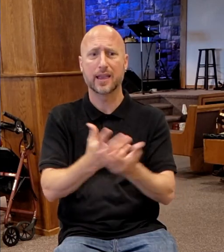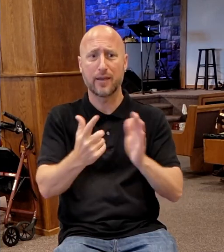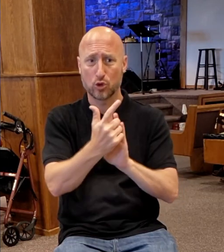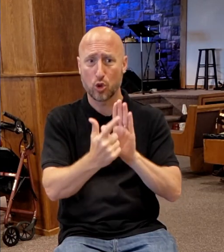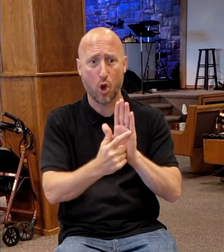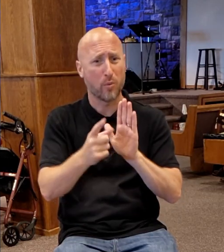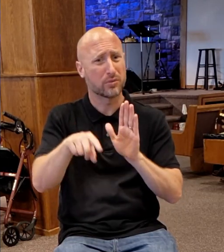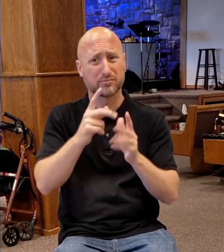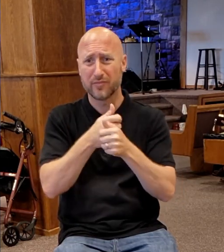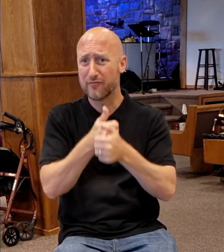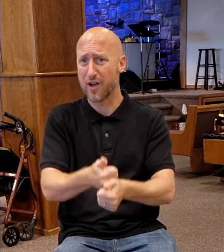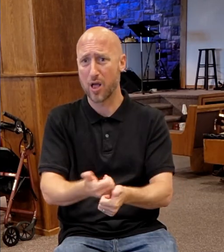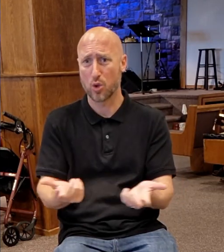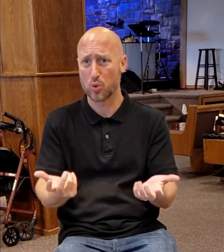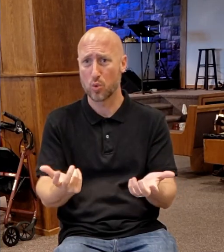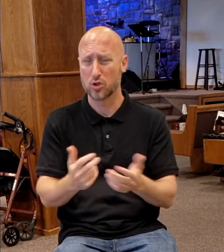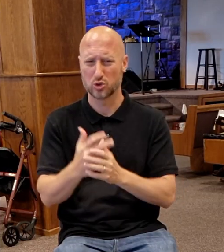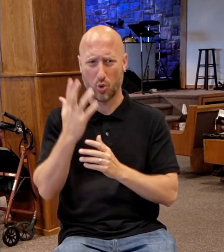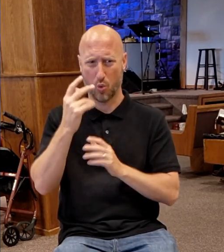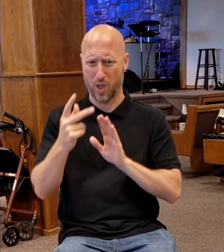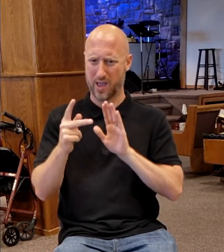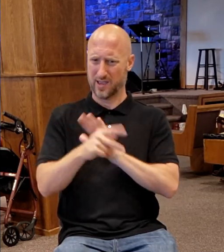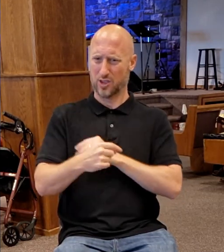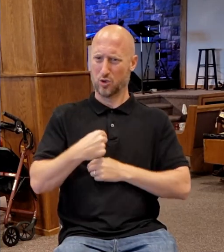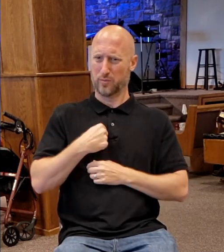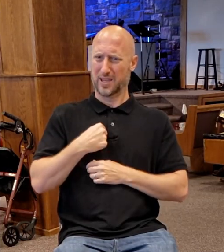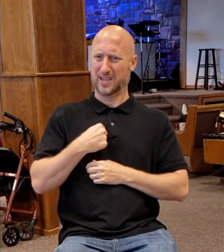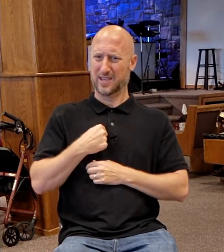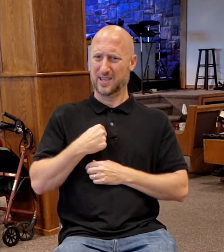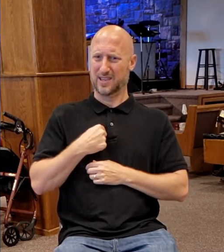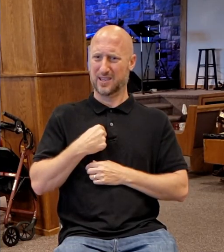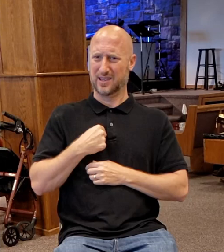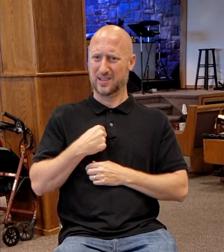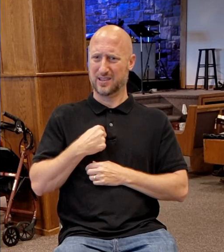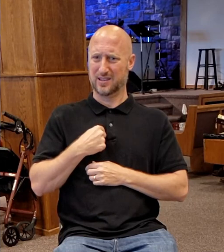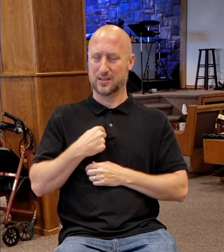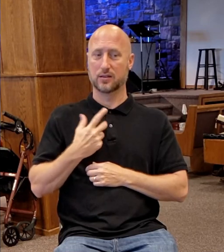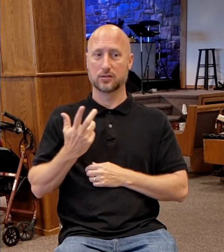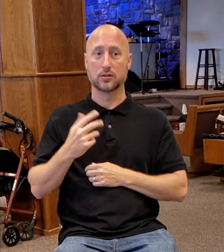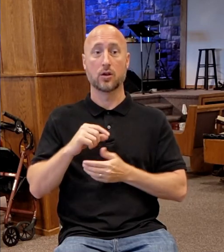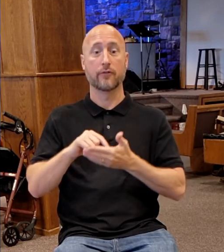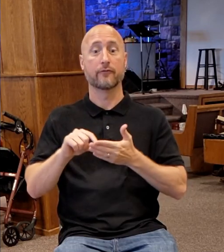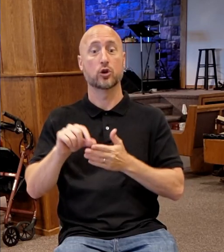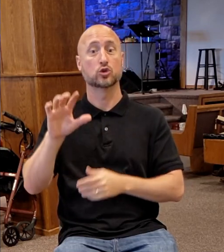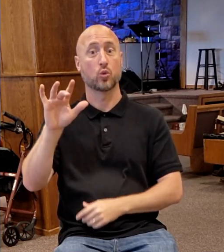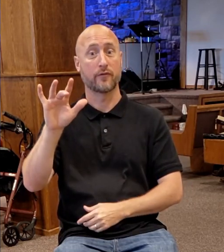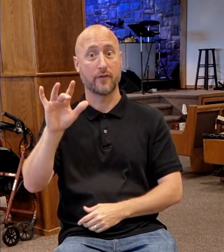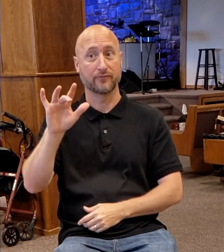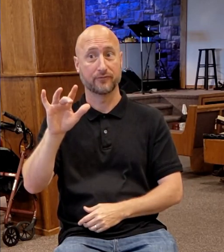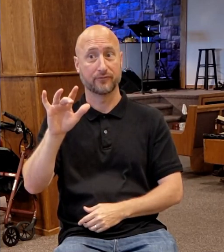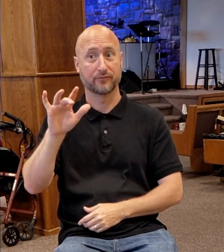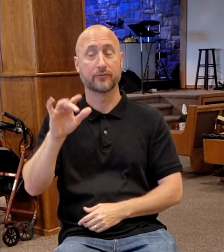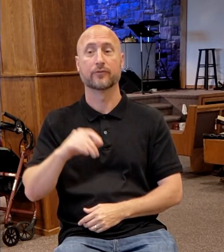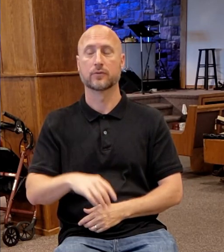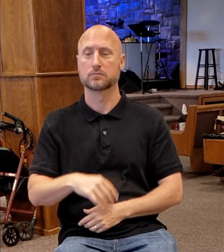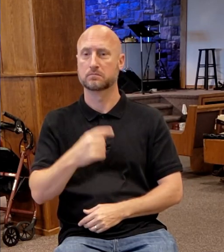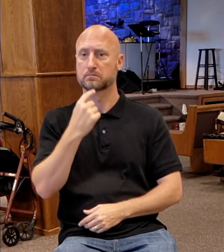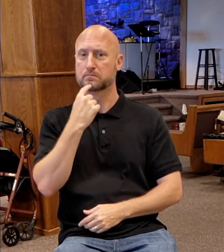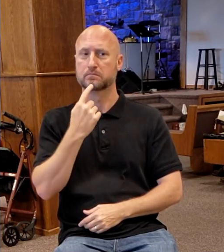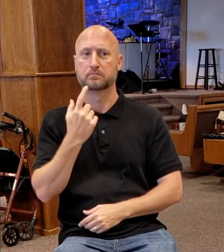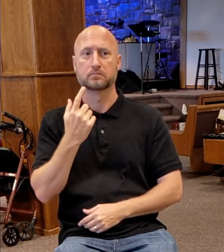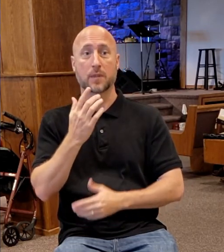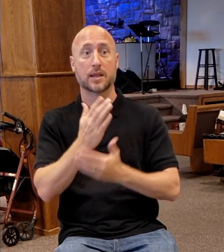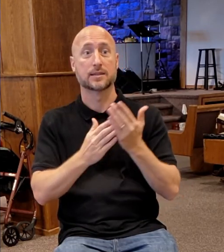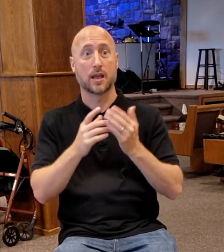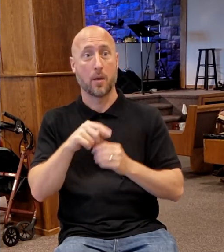you about to kill me? Over in verse 25, it says there, then said some